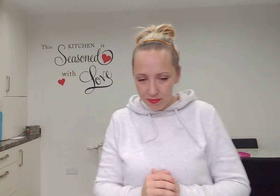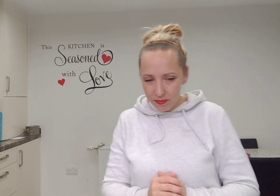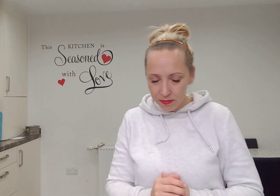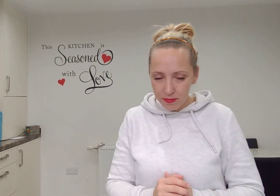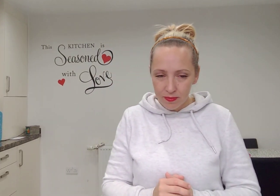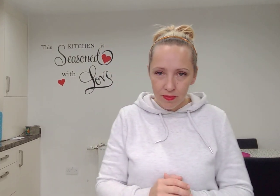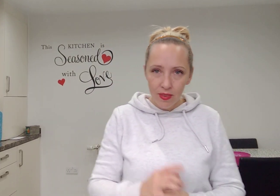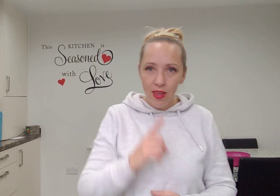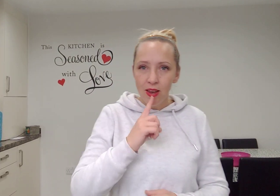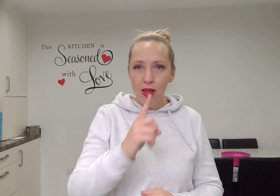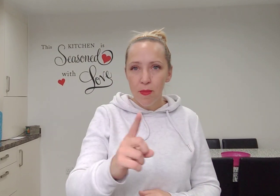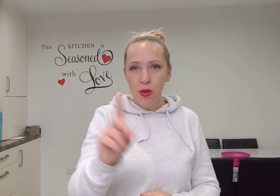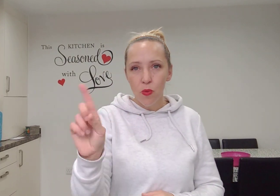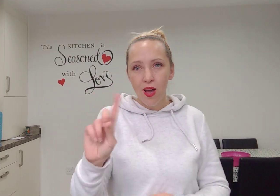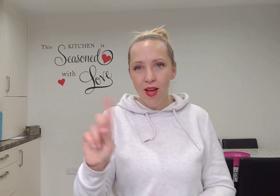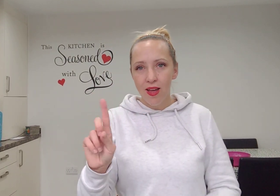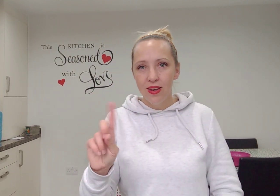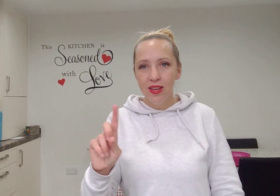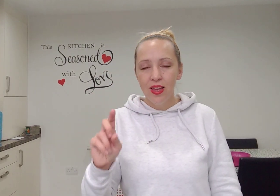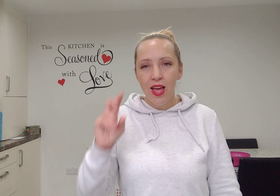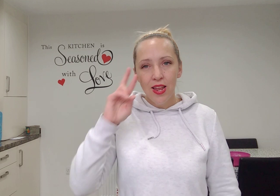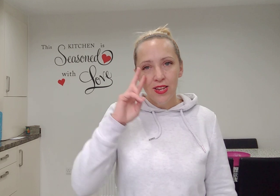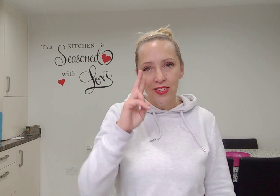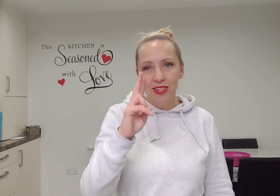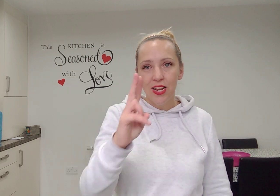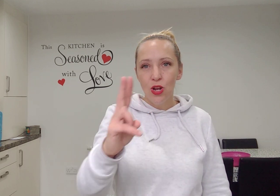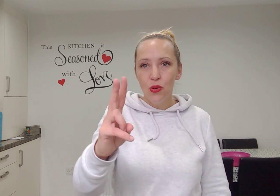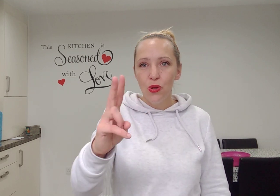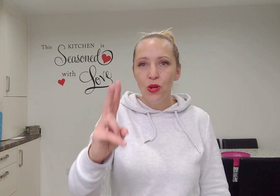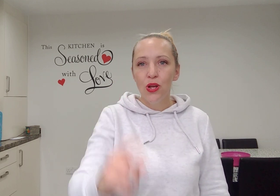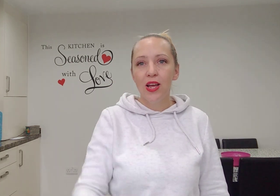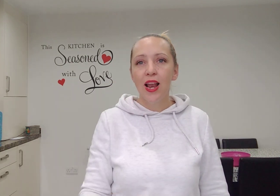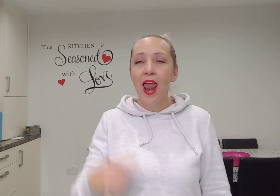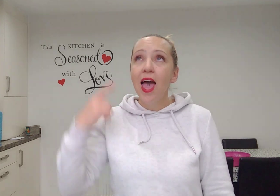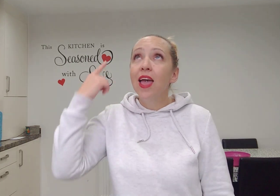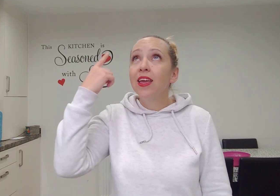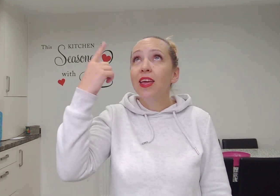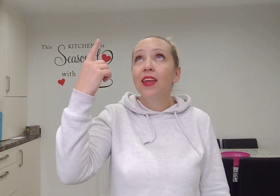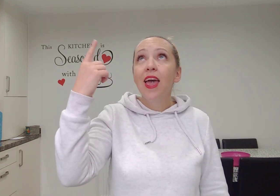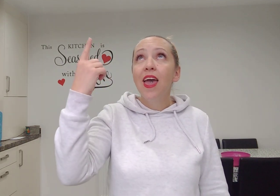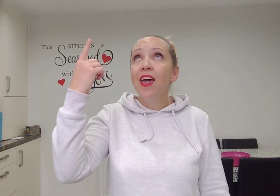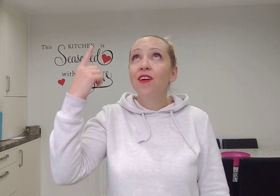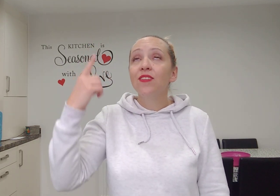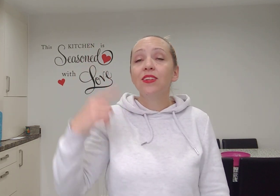Tell me what does it look like in heaven